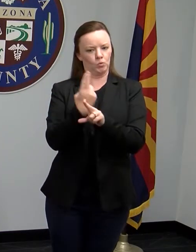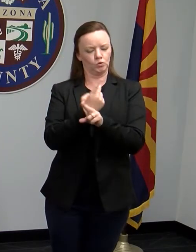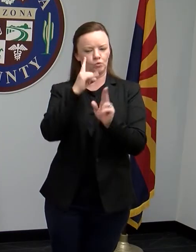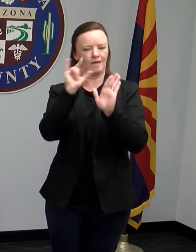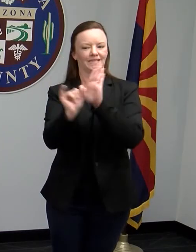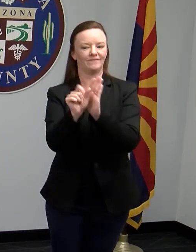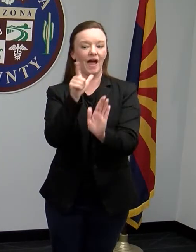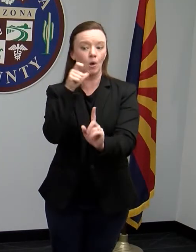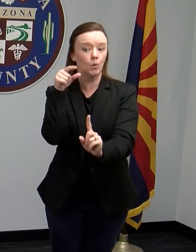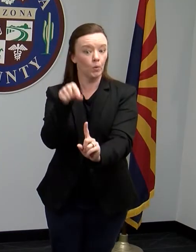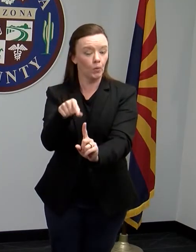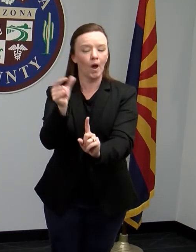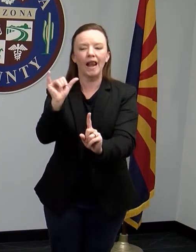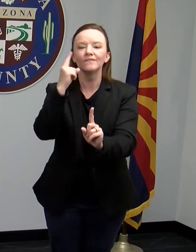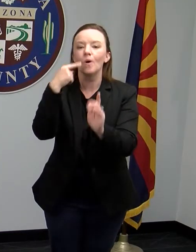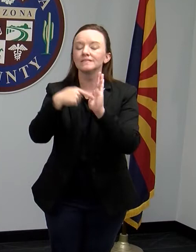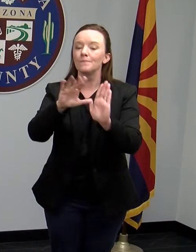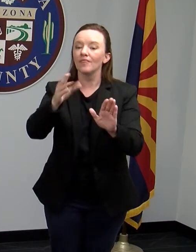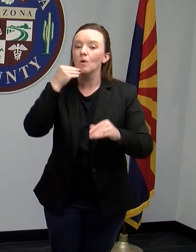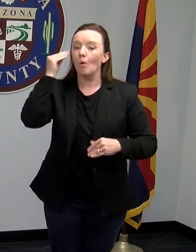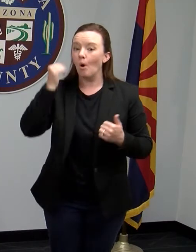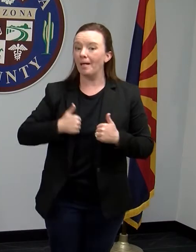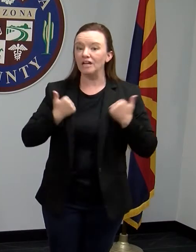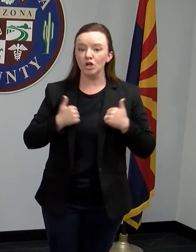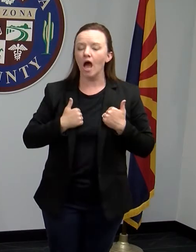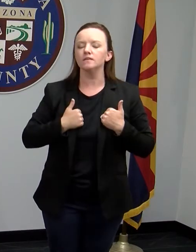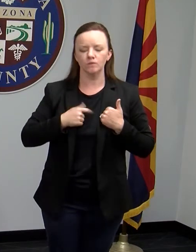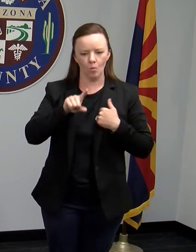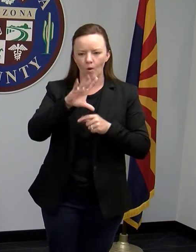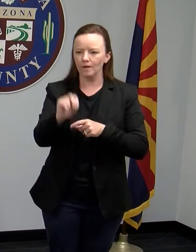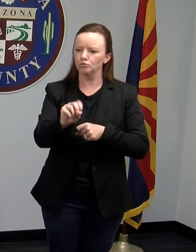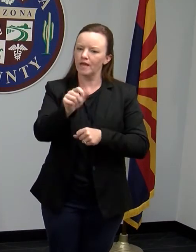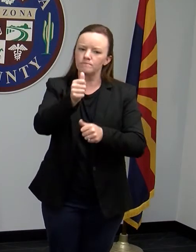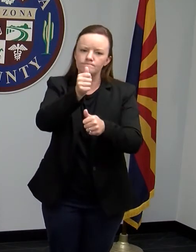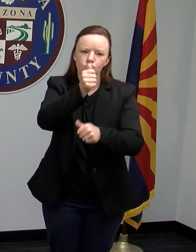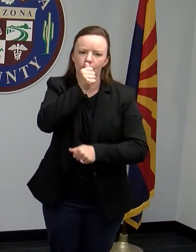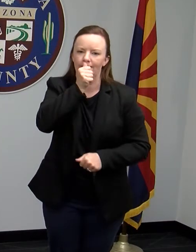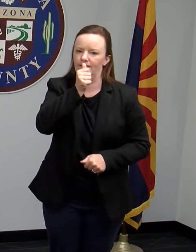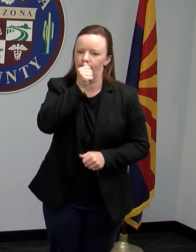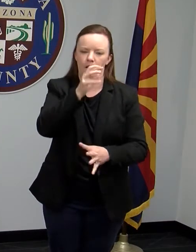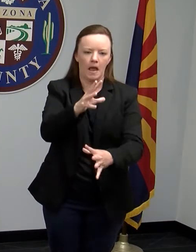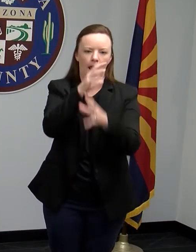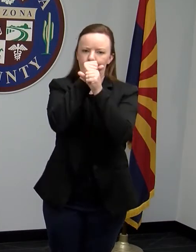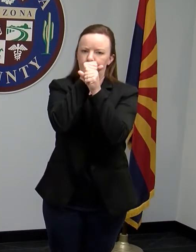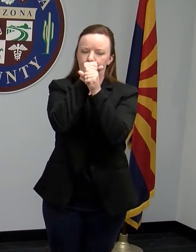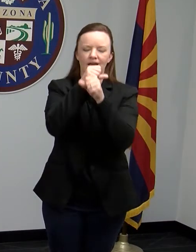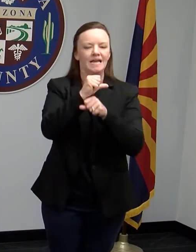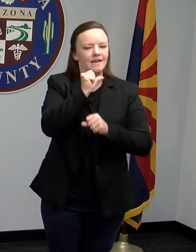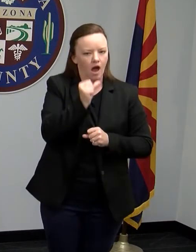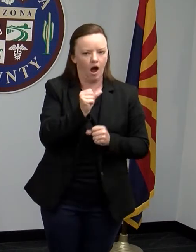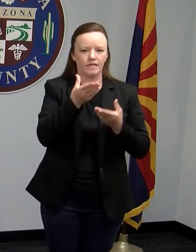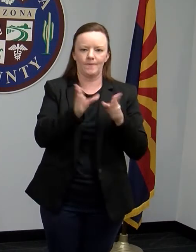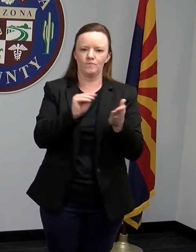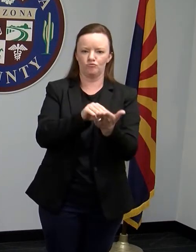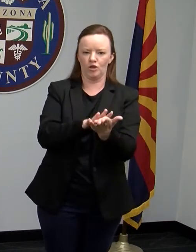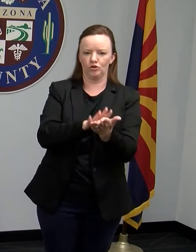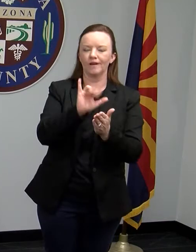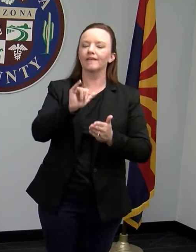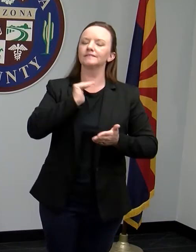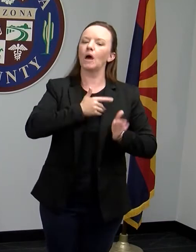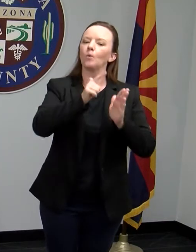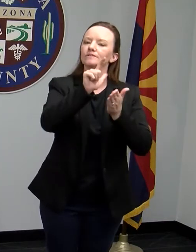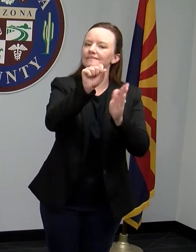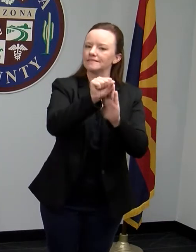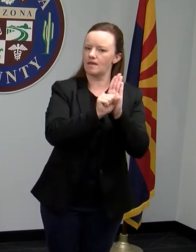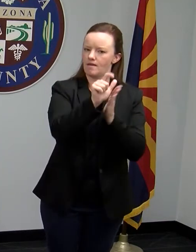home address, is absolutely private and not considered public record. And that is by state statute.